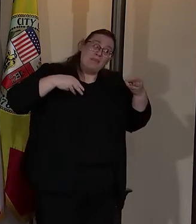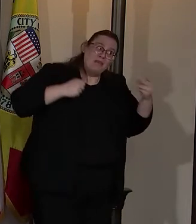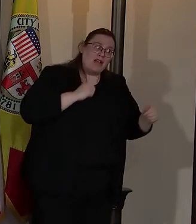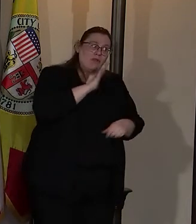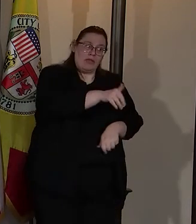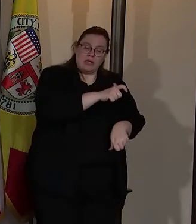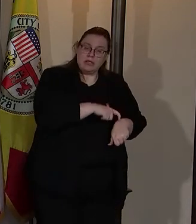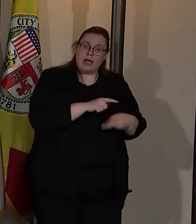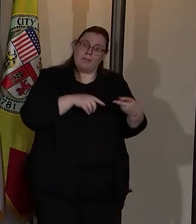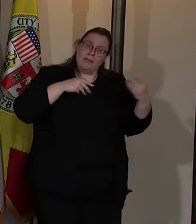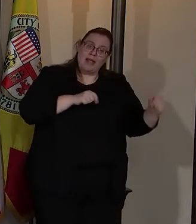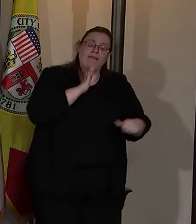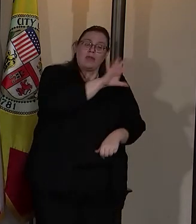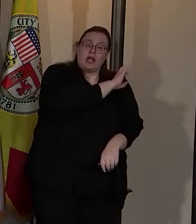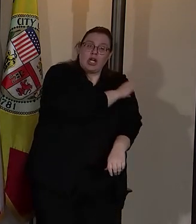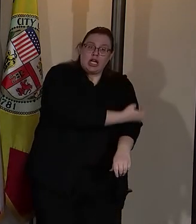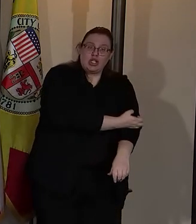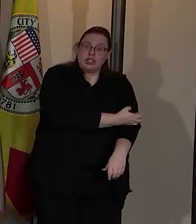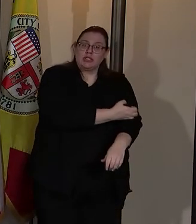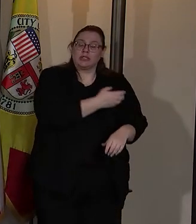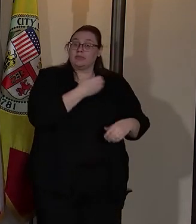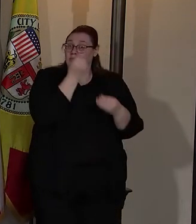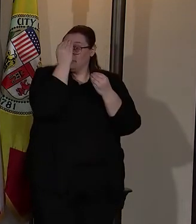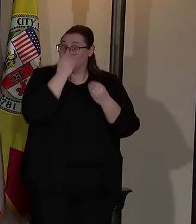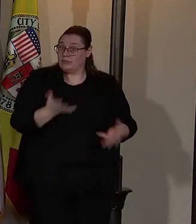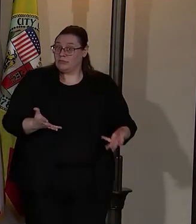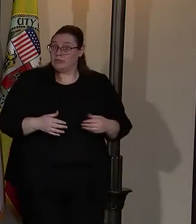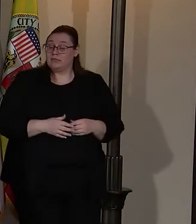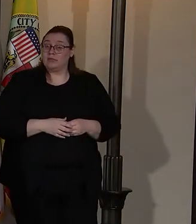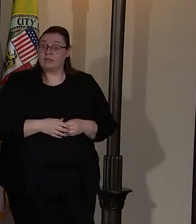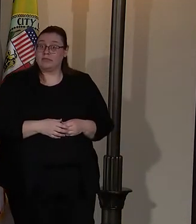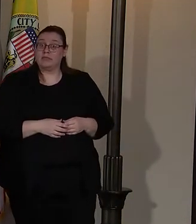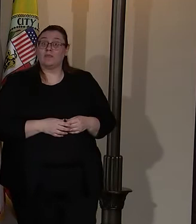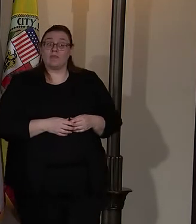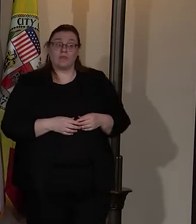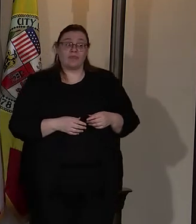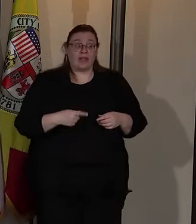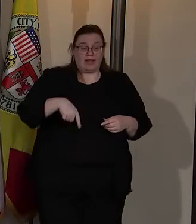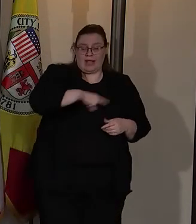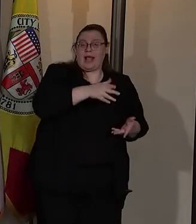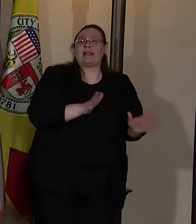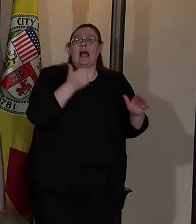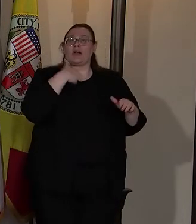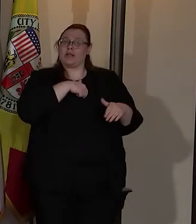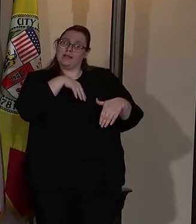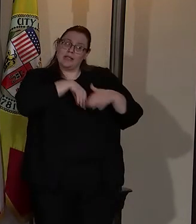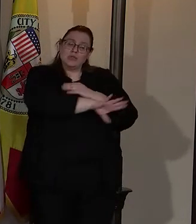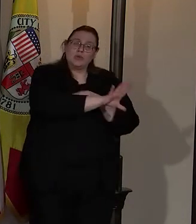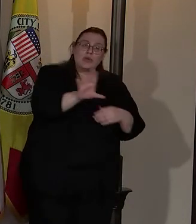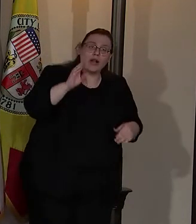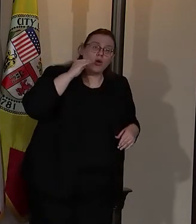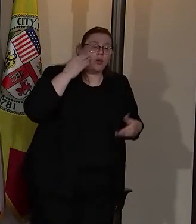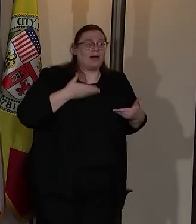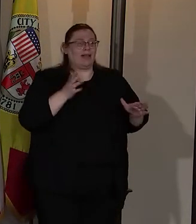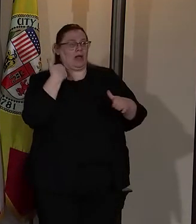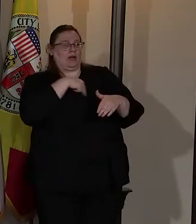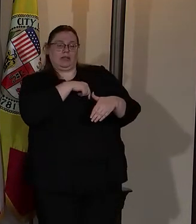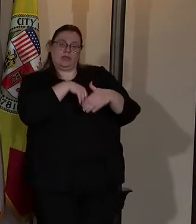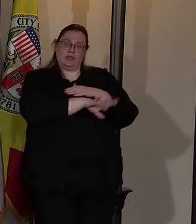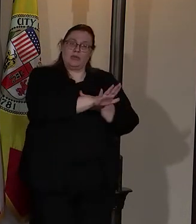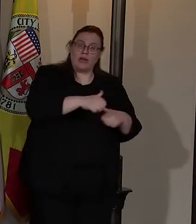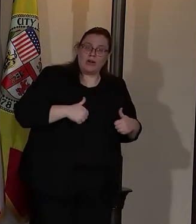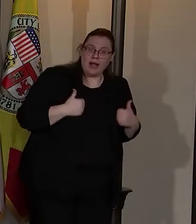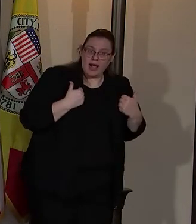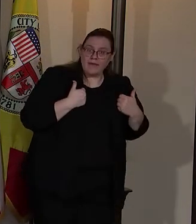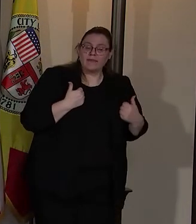time and their energy. And I can tell you, they allowed us into their homes. They allowed us into their lives.